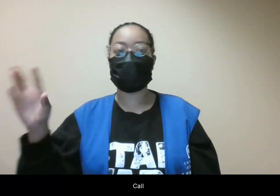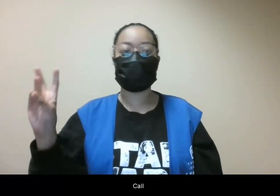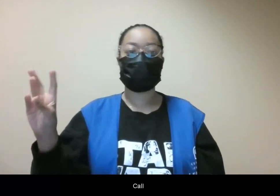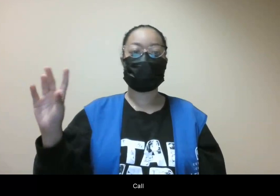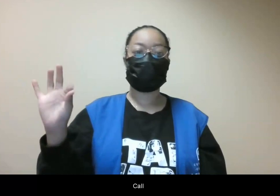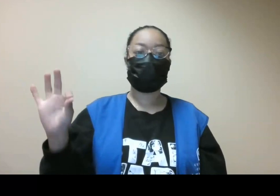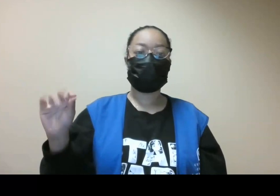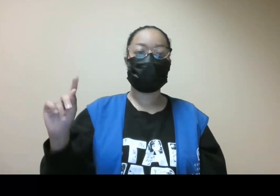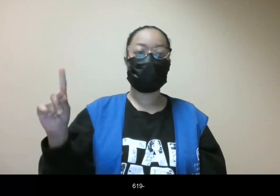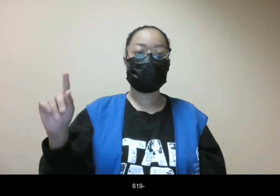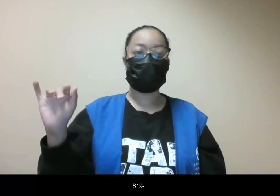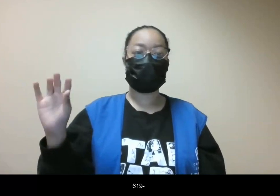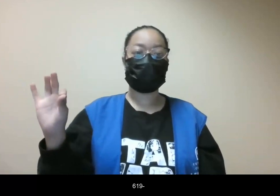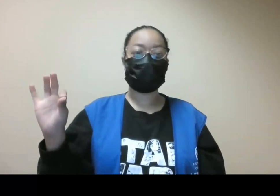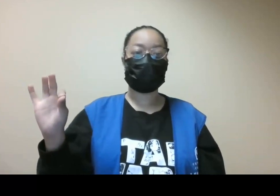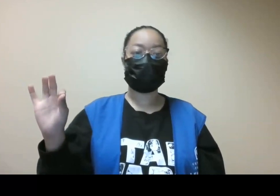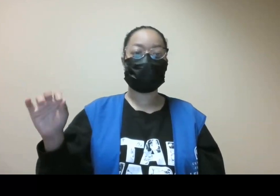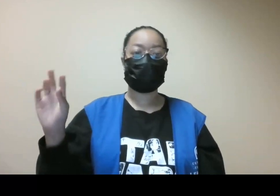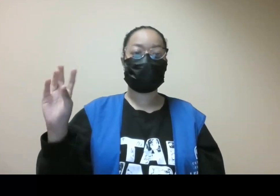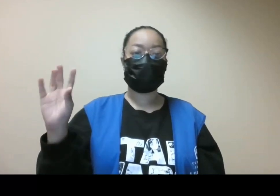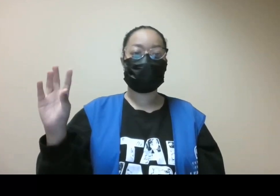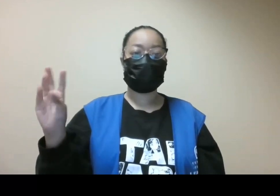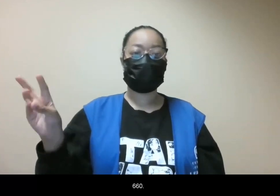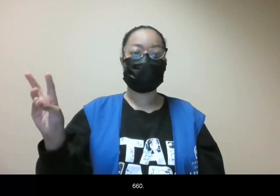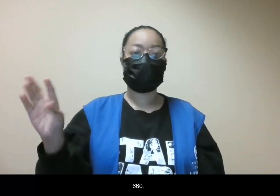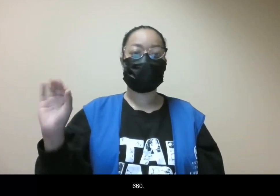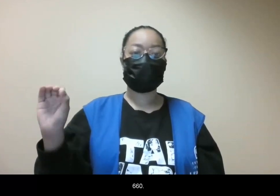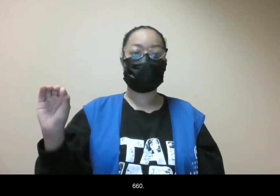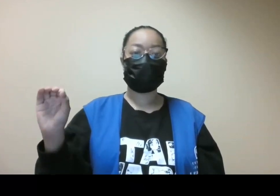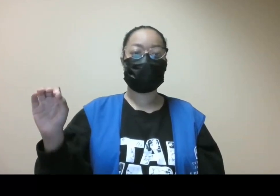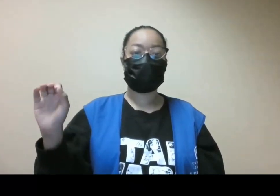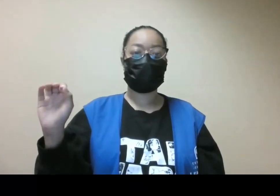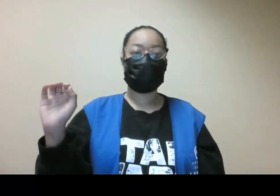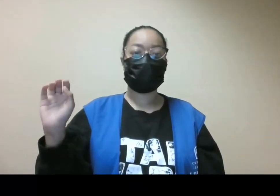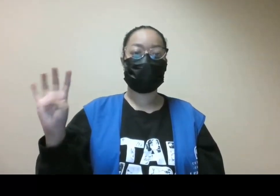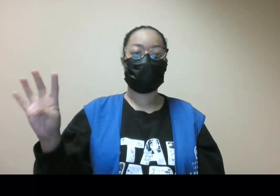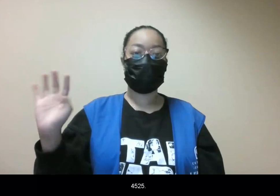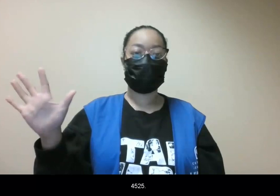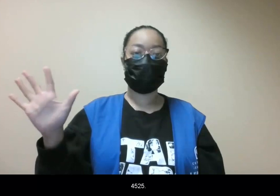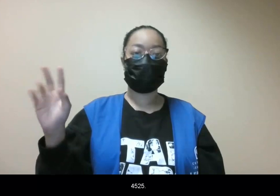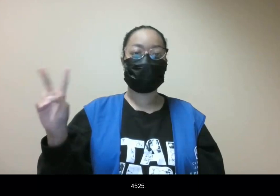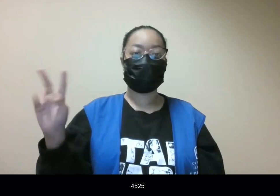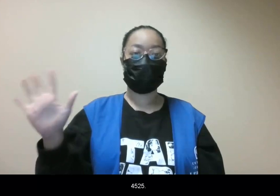619-660-4525.